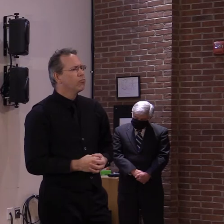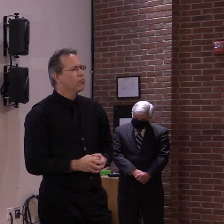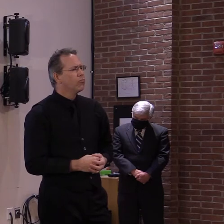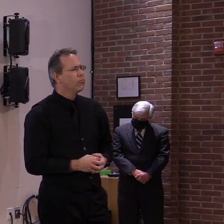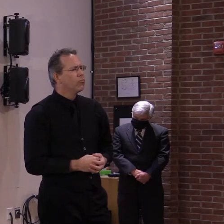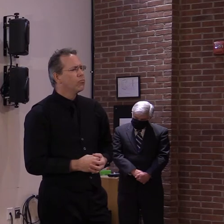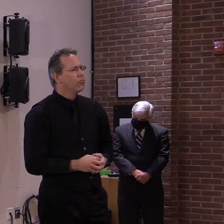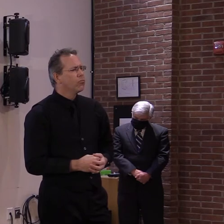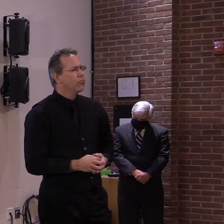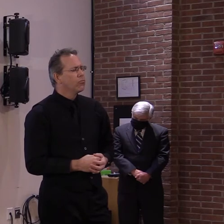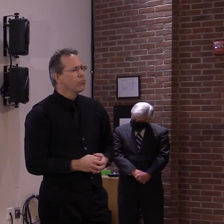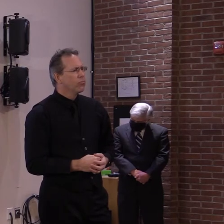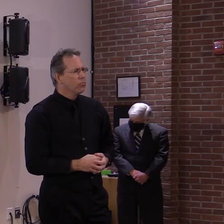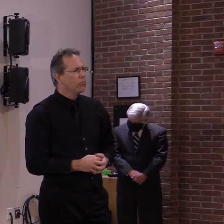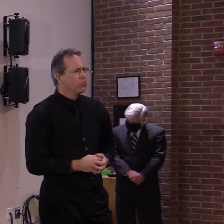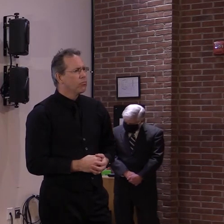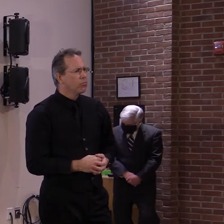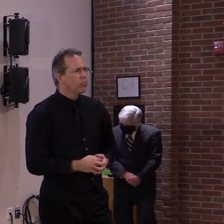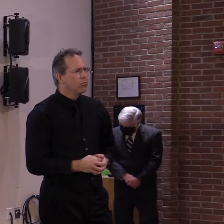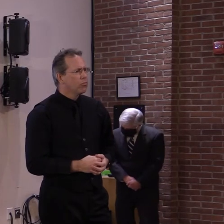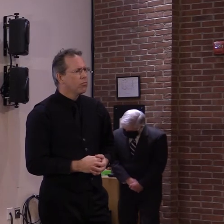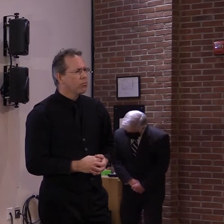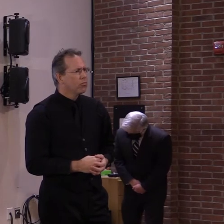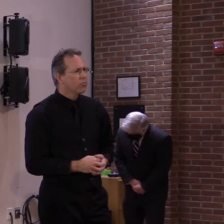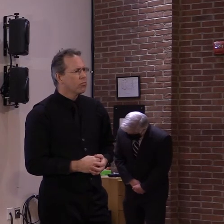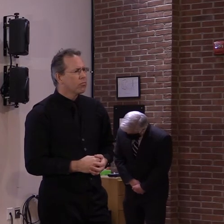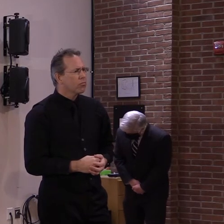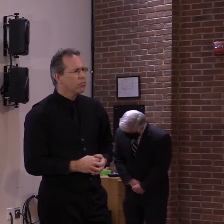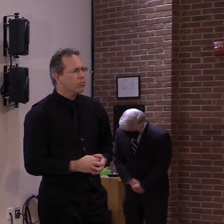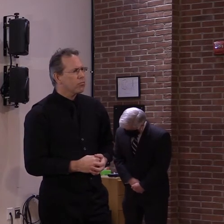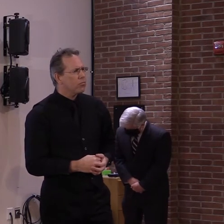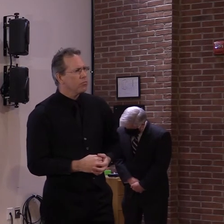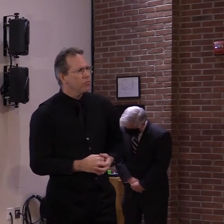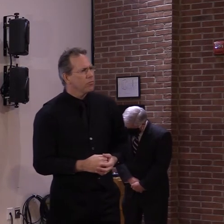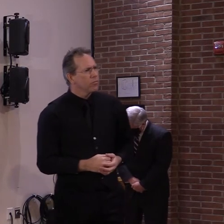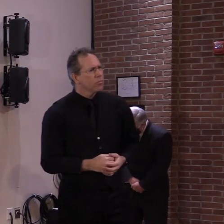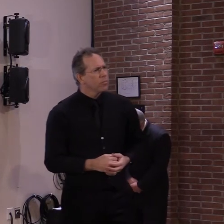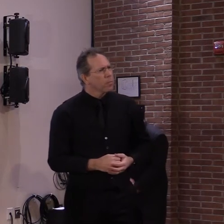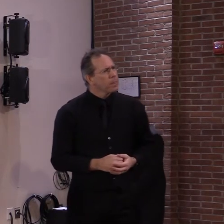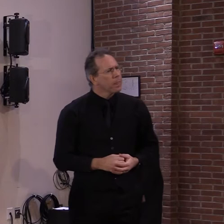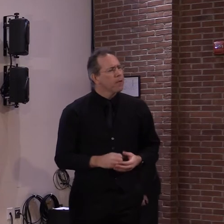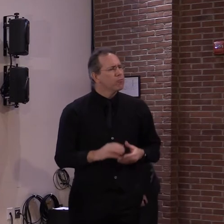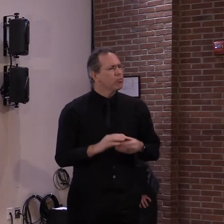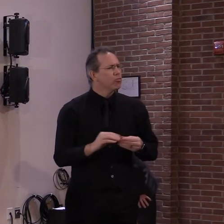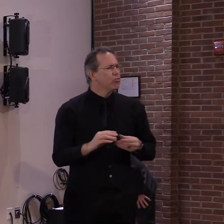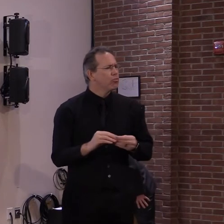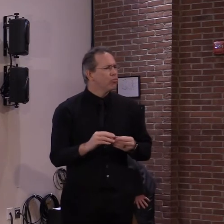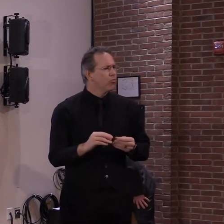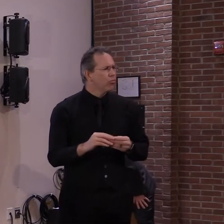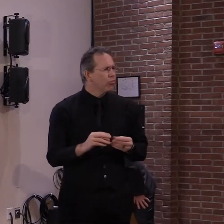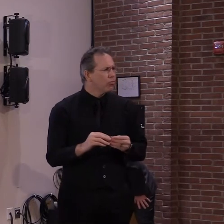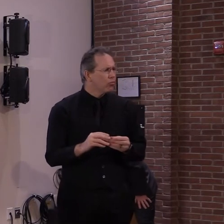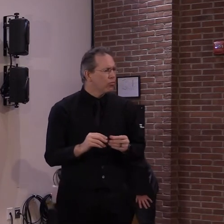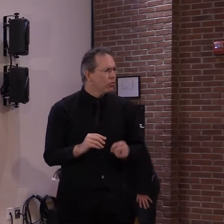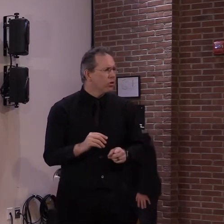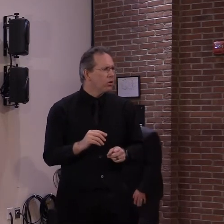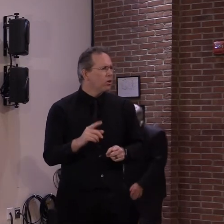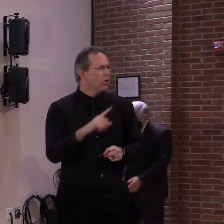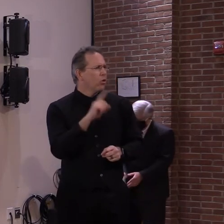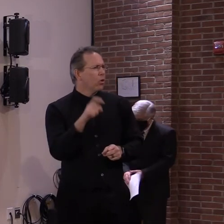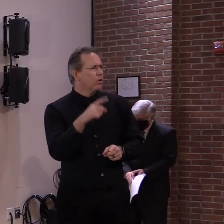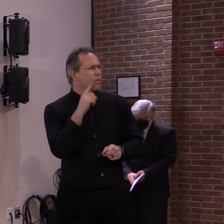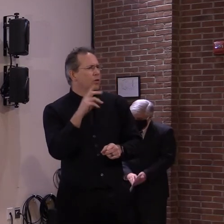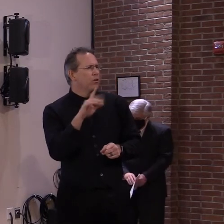Uh, this is a, uh, this is a question for, uh, I think Mike Smith. Um, well, there was sort of the rate limiting